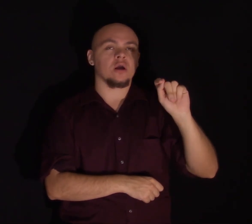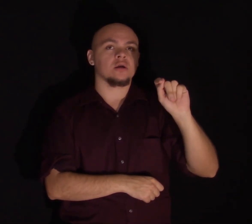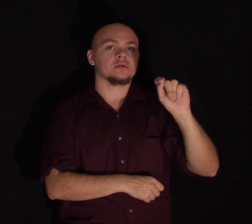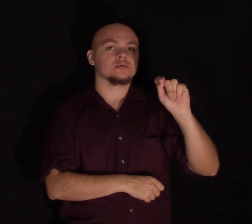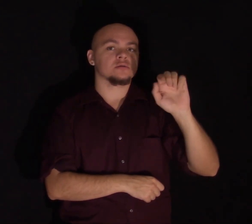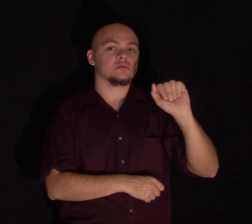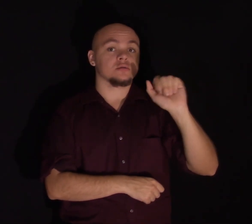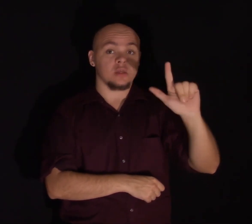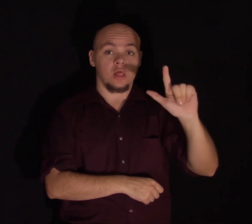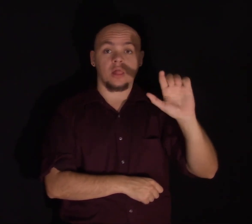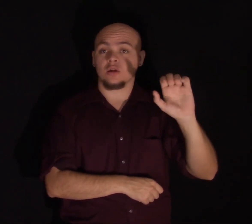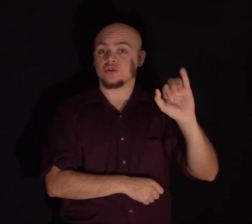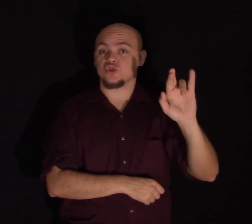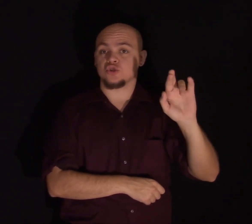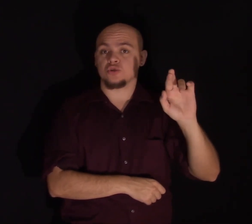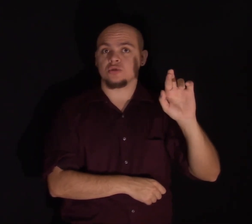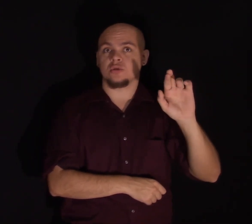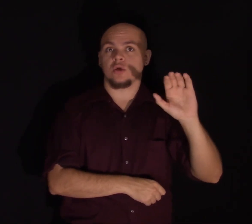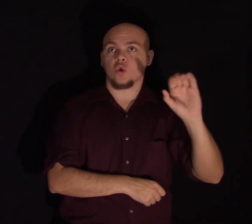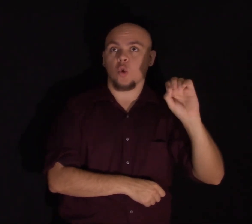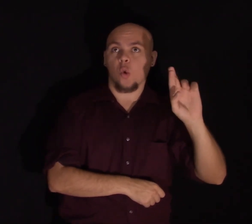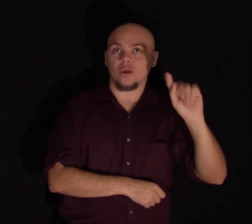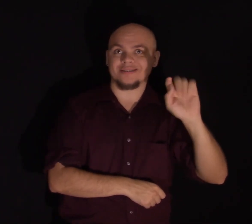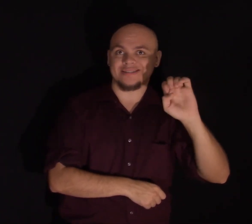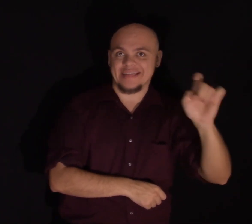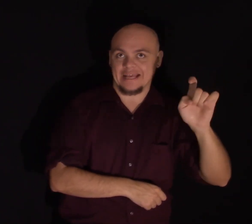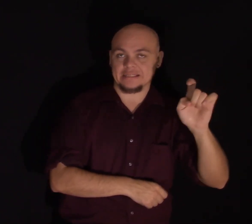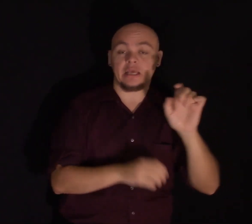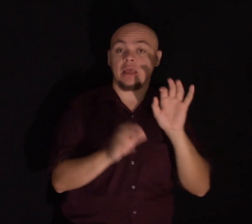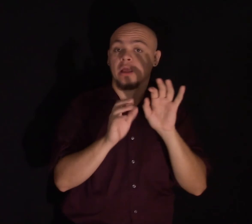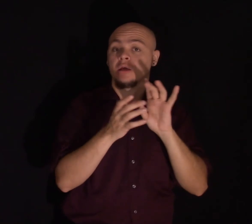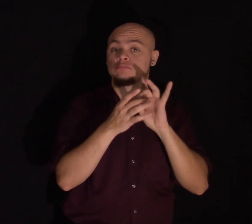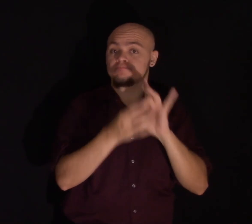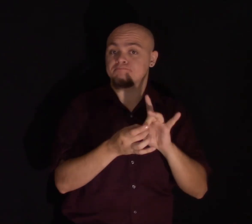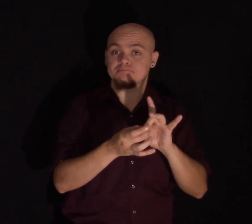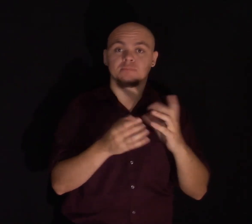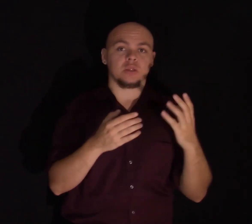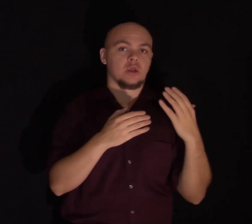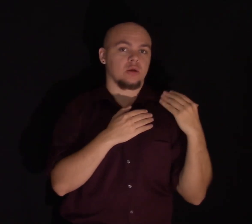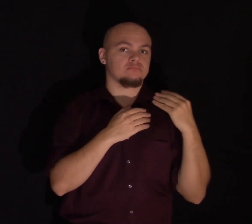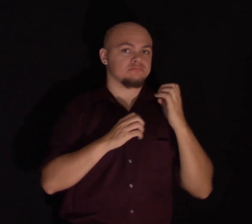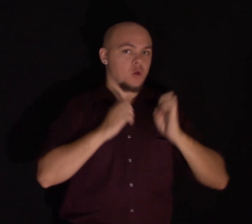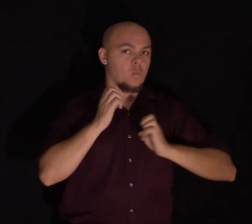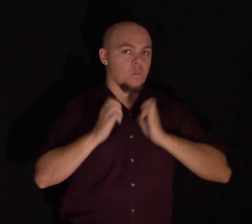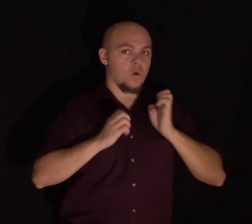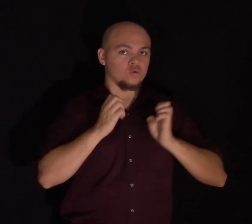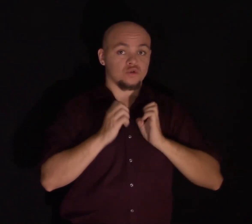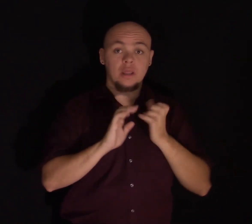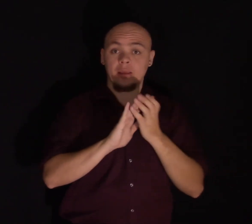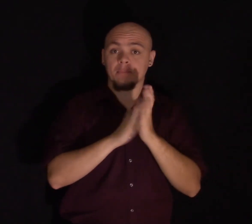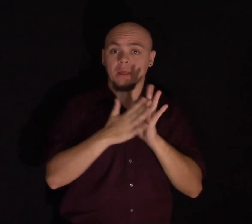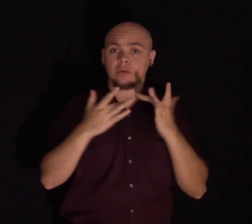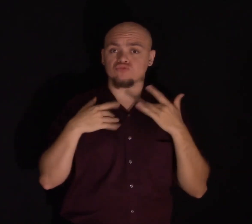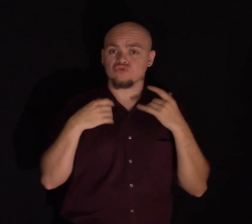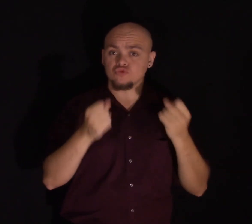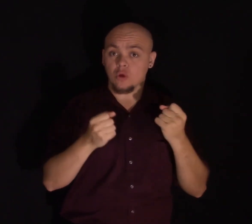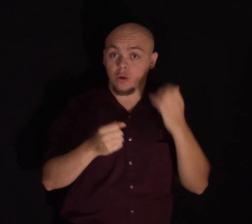important for certain kinds of positive emotions, which gets strengthened after just this short amount of practice.